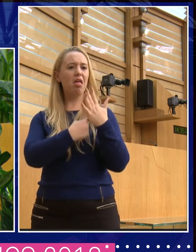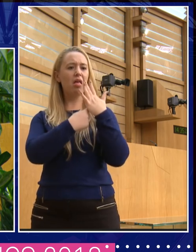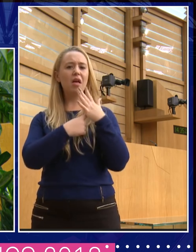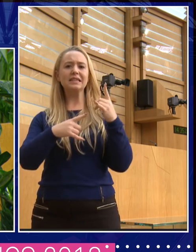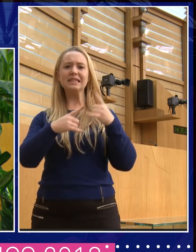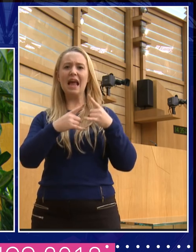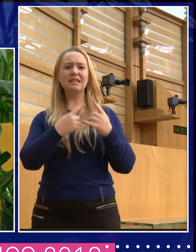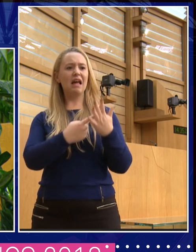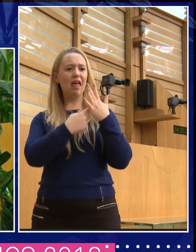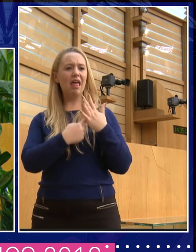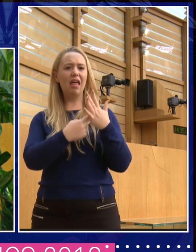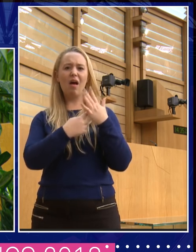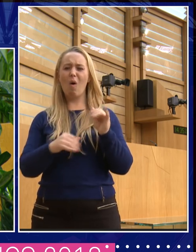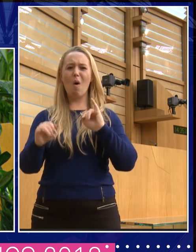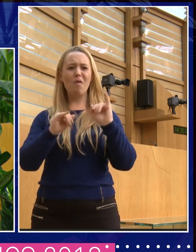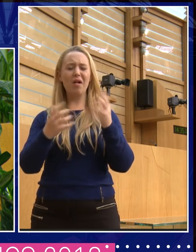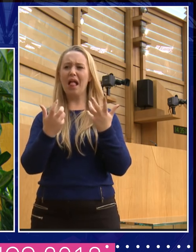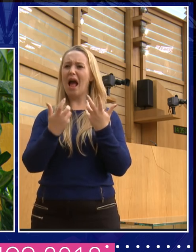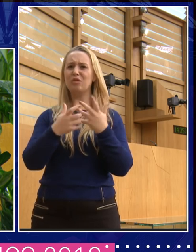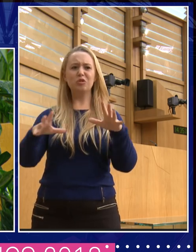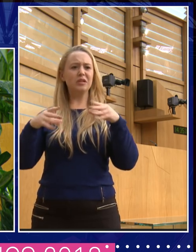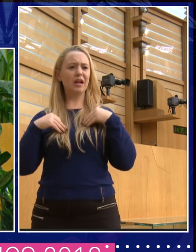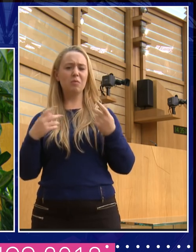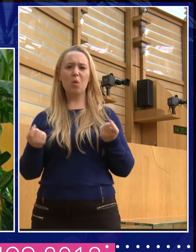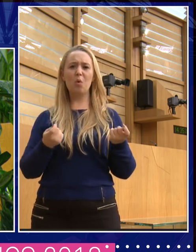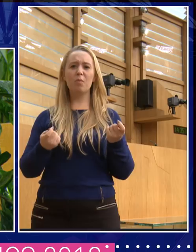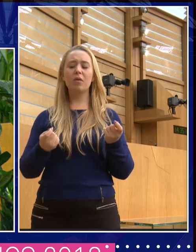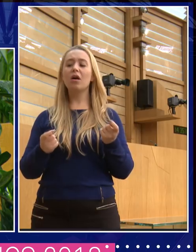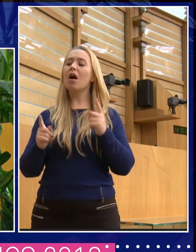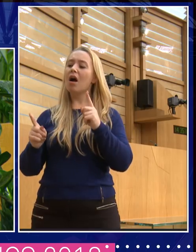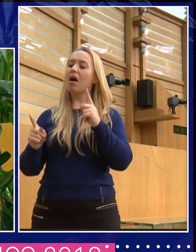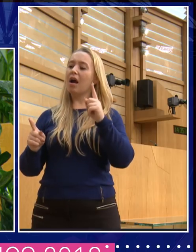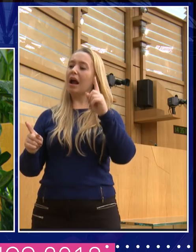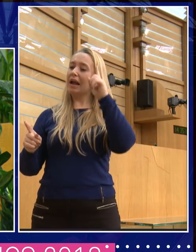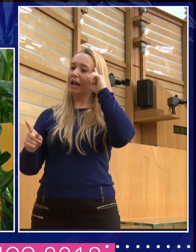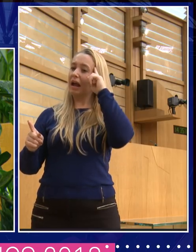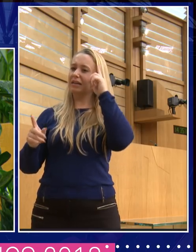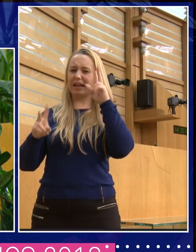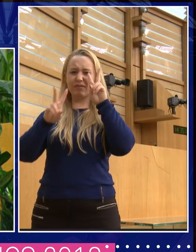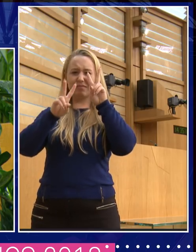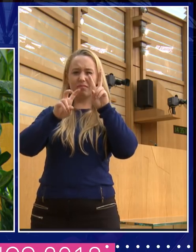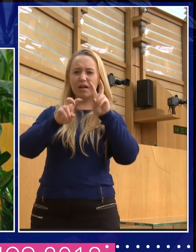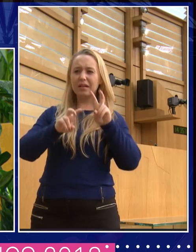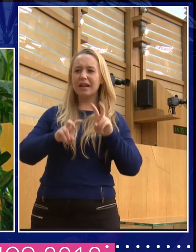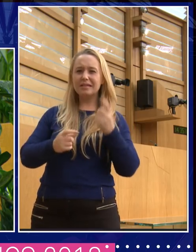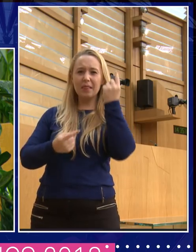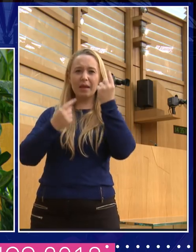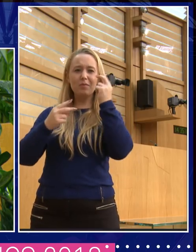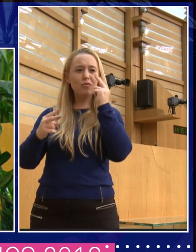I can analyse it in those terms, intellectually. But actually, I had a great time. Thank you. And I had agency,